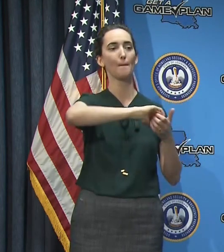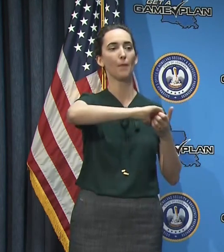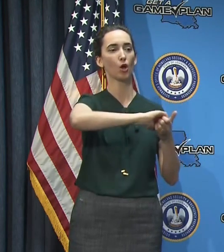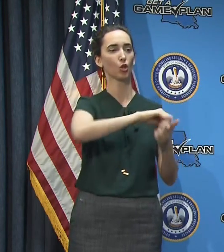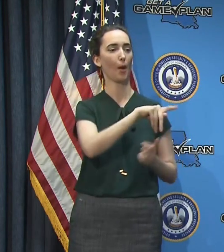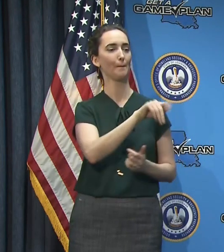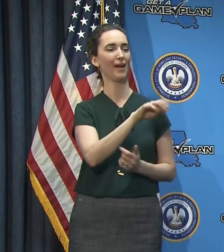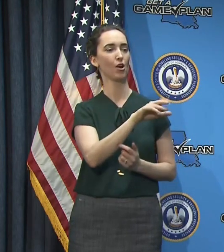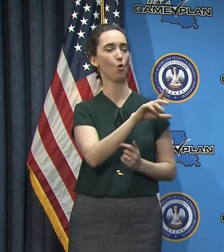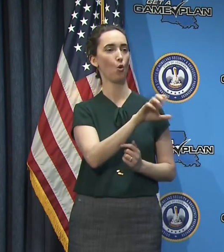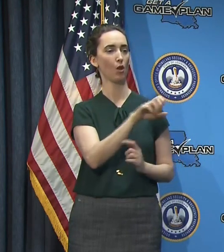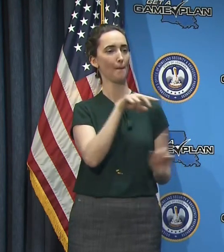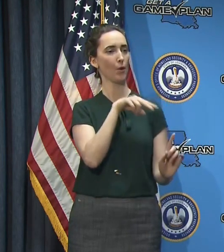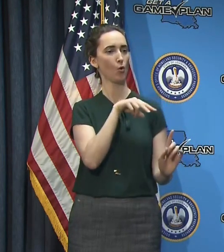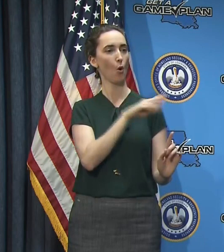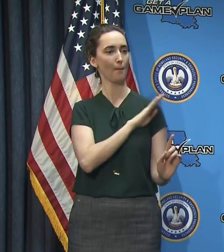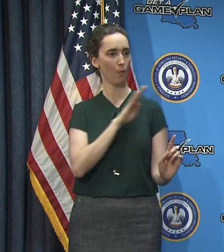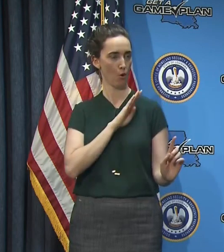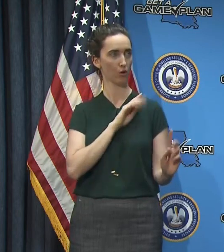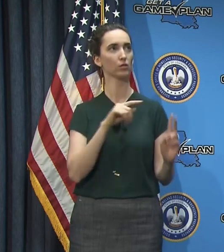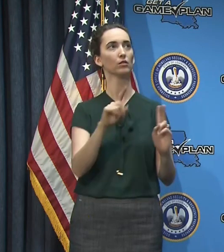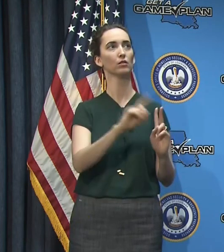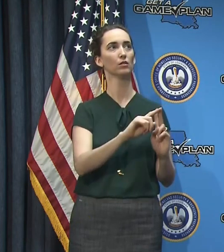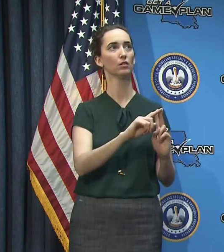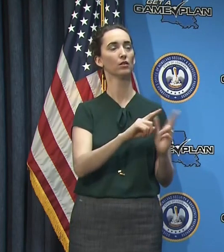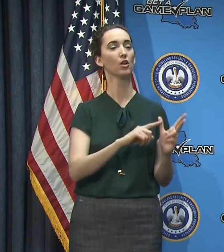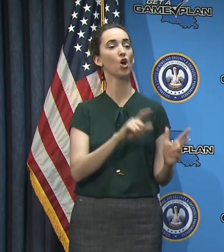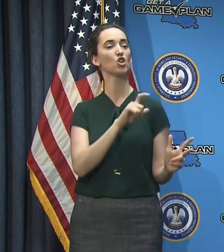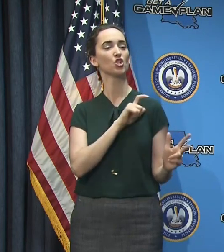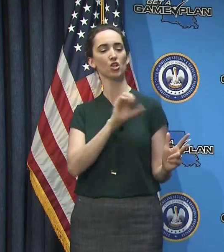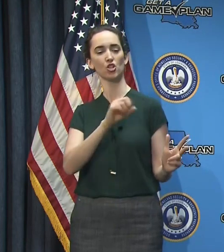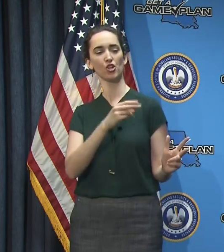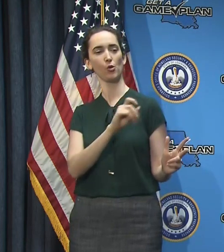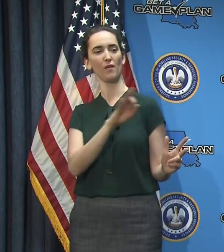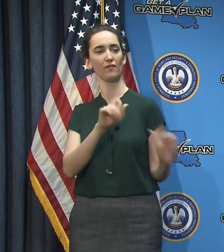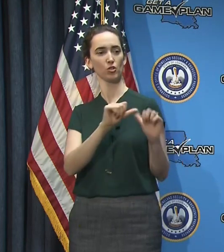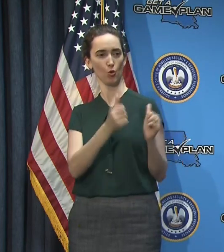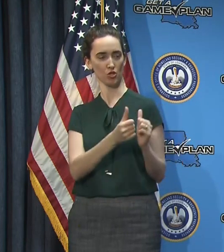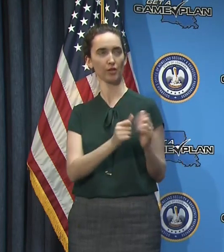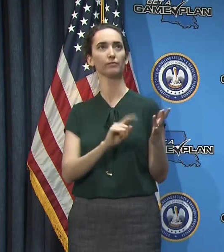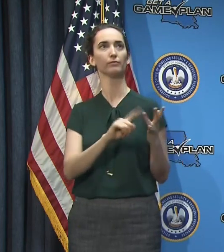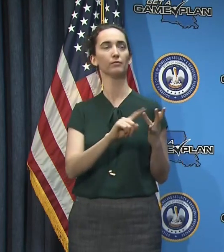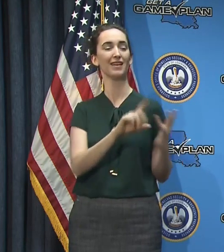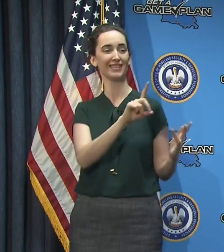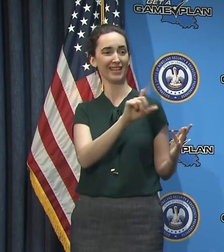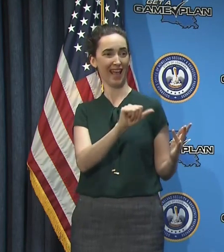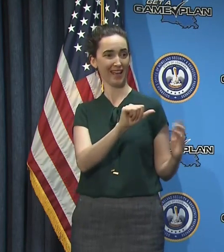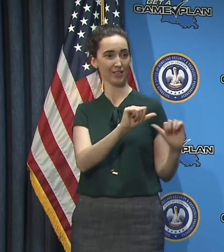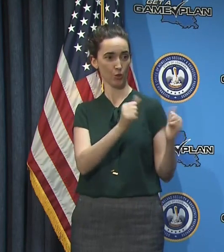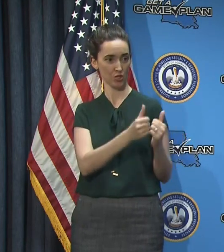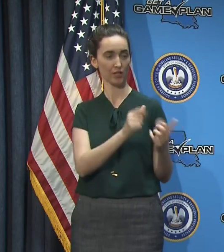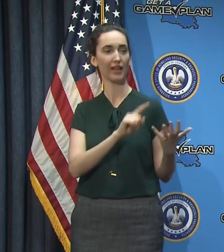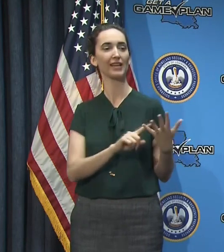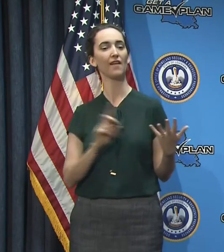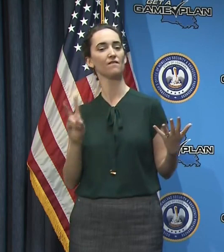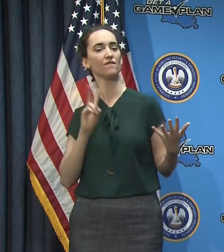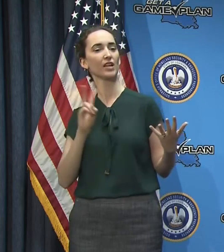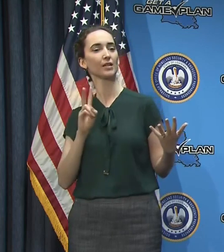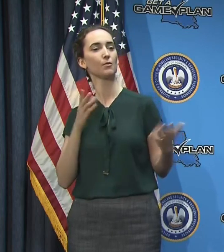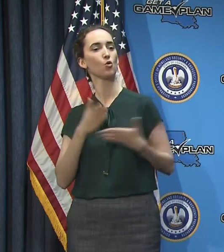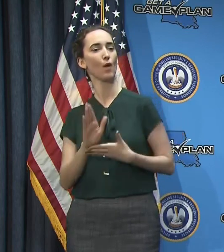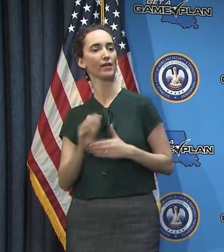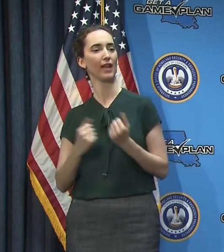board would have a representative, but you'd also have the Sheriff's Association, the DA's Association, and a victim's rights advocate.